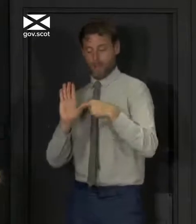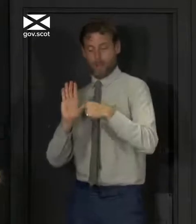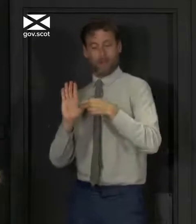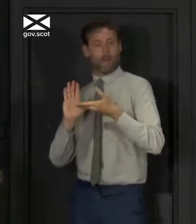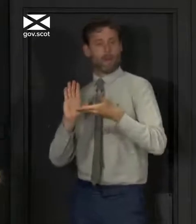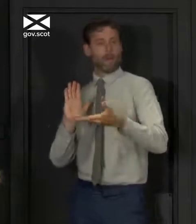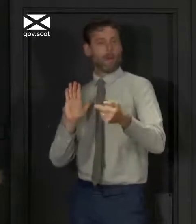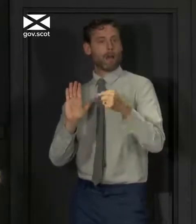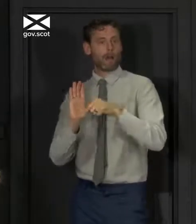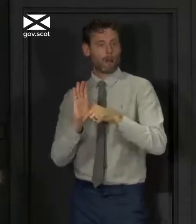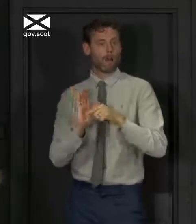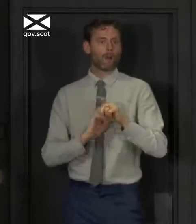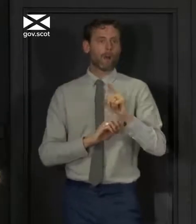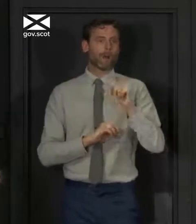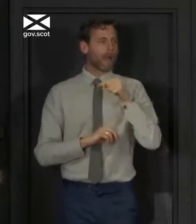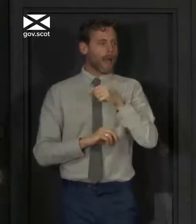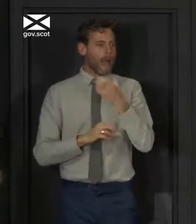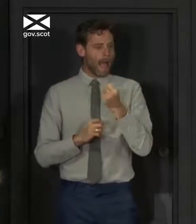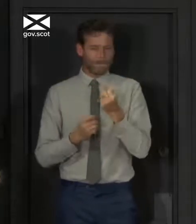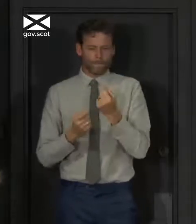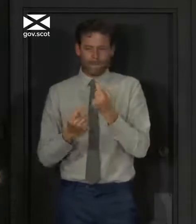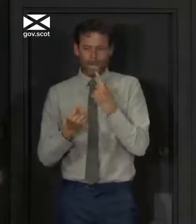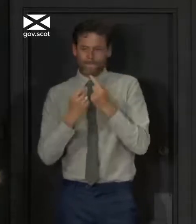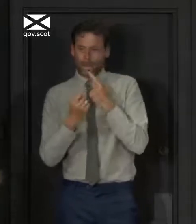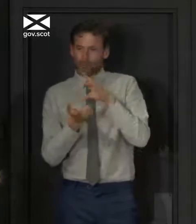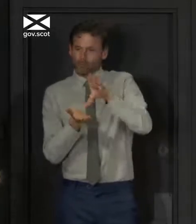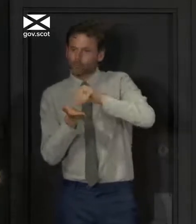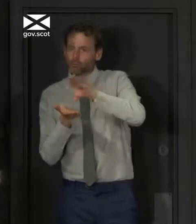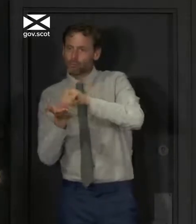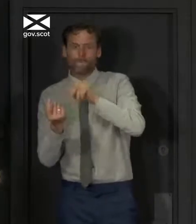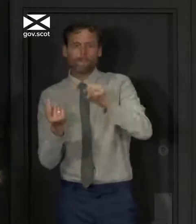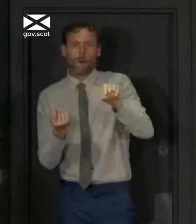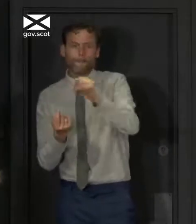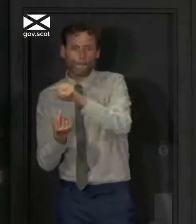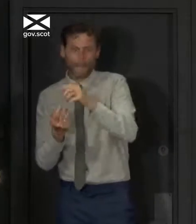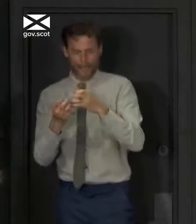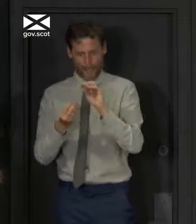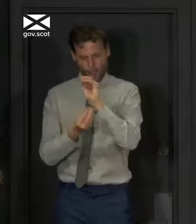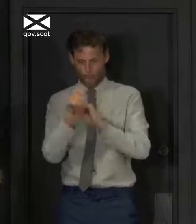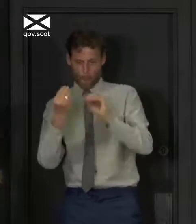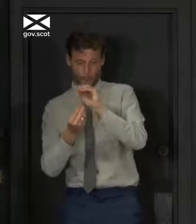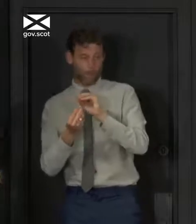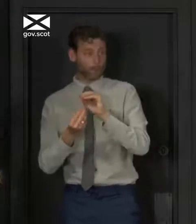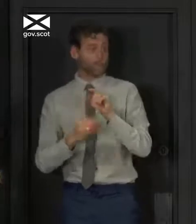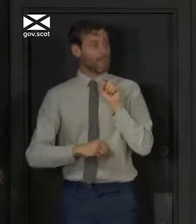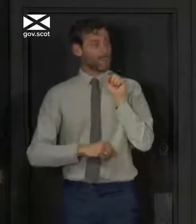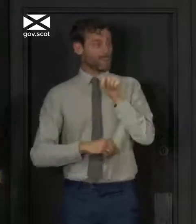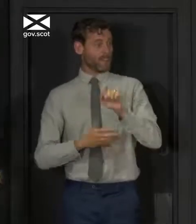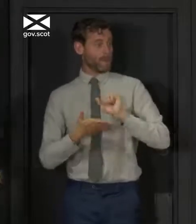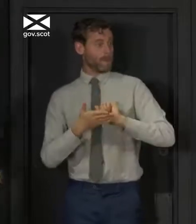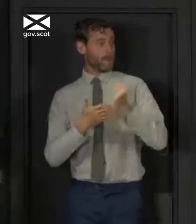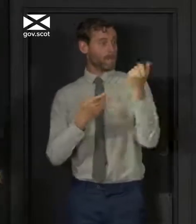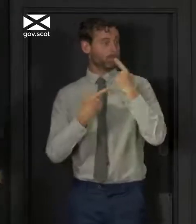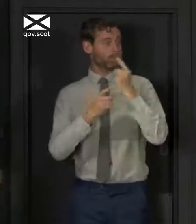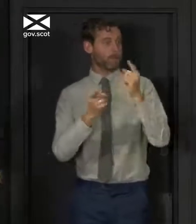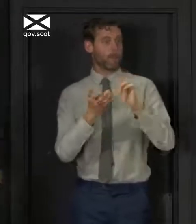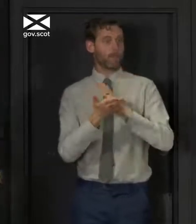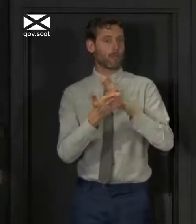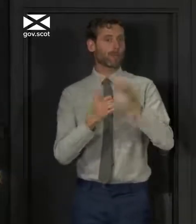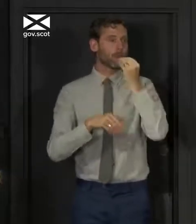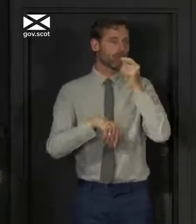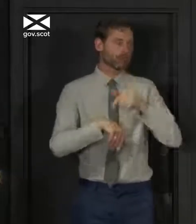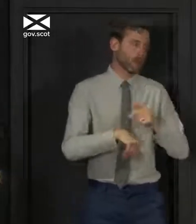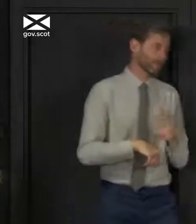what evidence we're looking at, how that is modelled and calculated. And that will now be published every Thursday round about lunchtime.